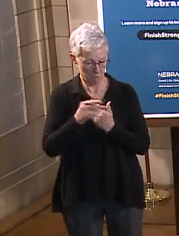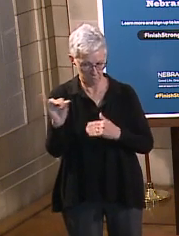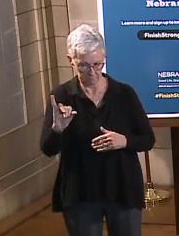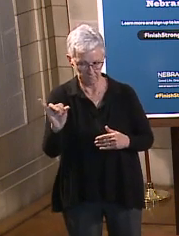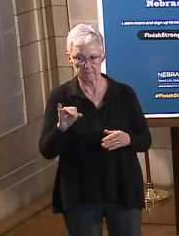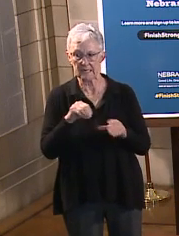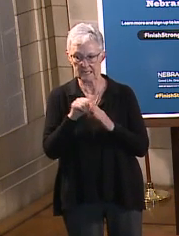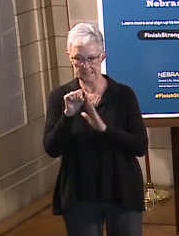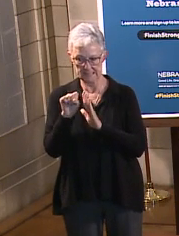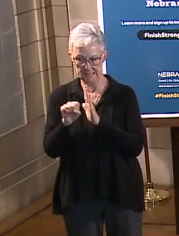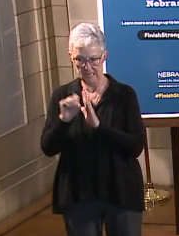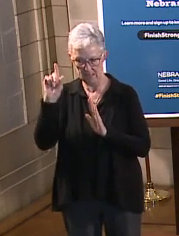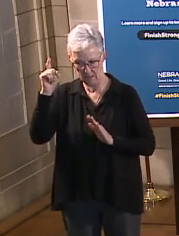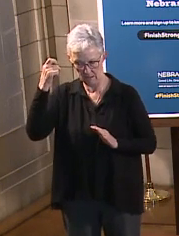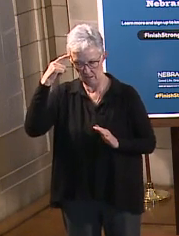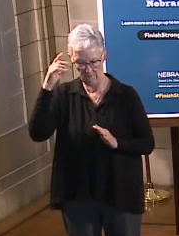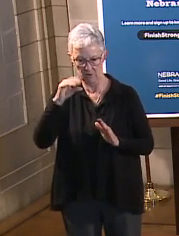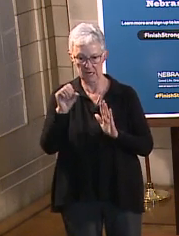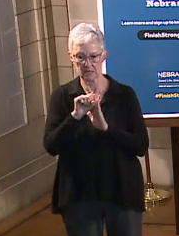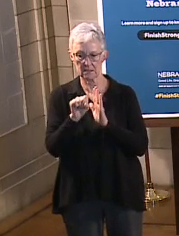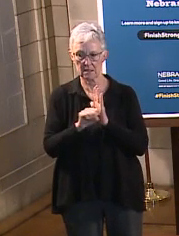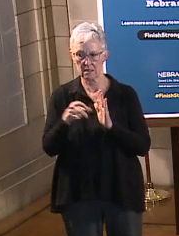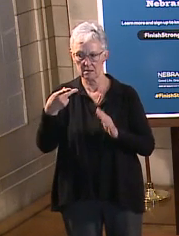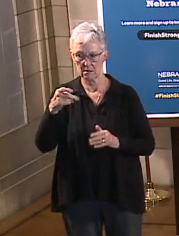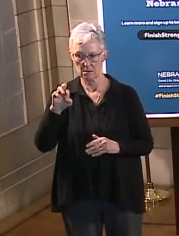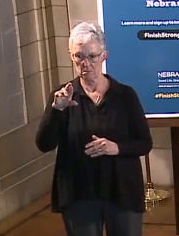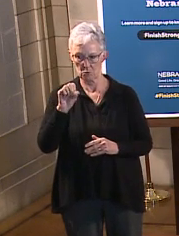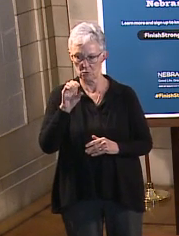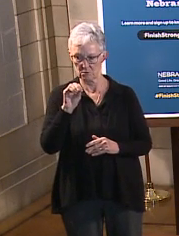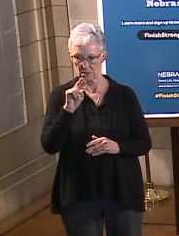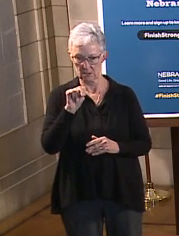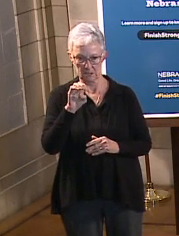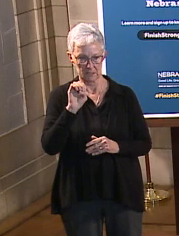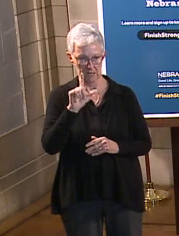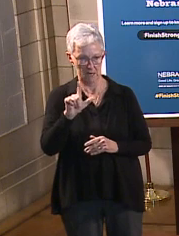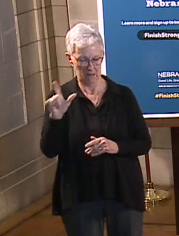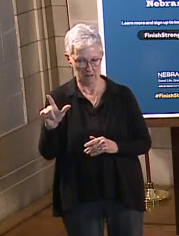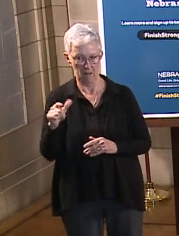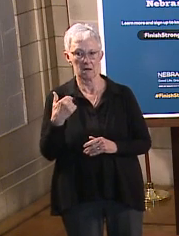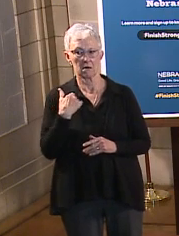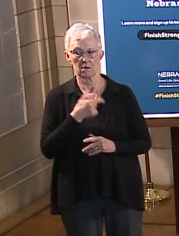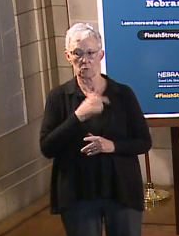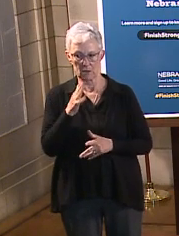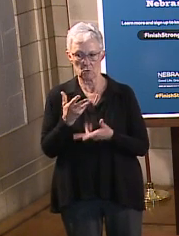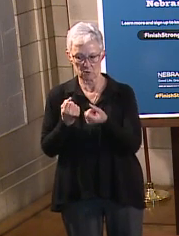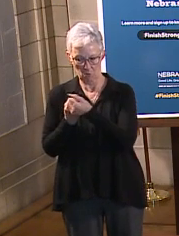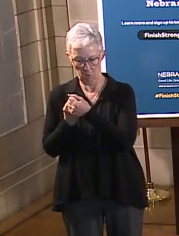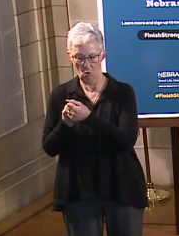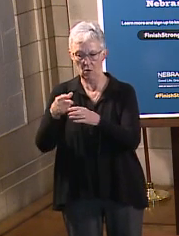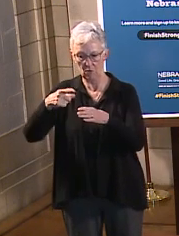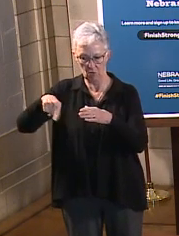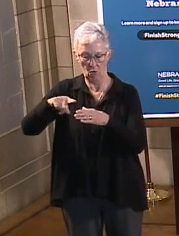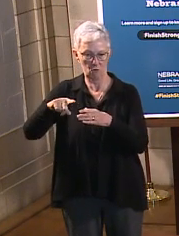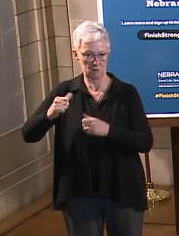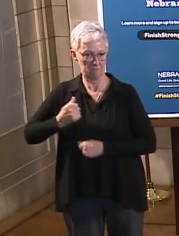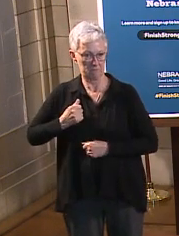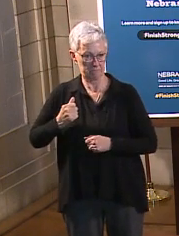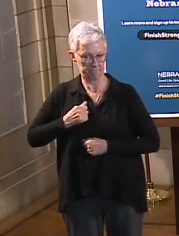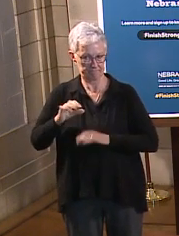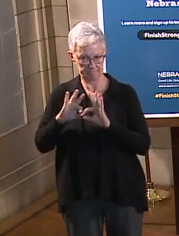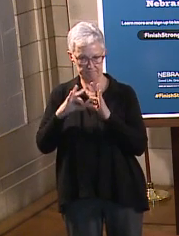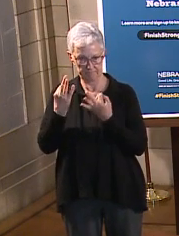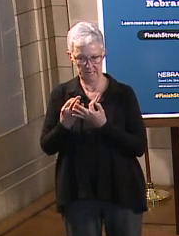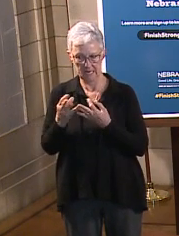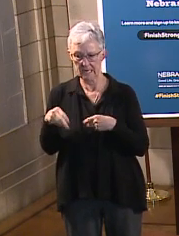government operations and state personnel within the department of administrative services is coming alongside military families and spouses to provide